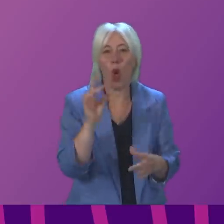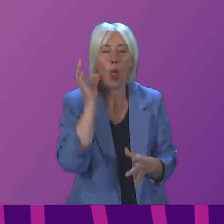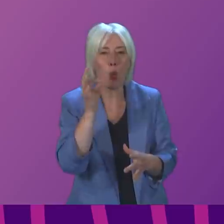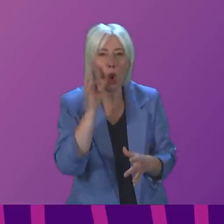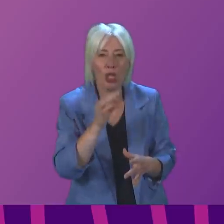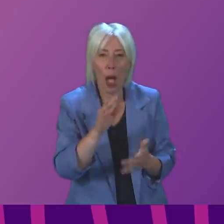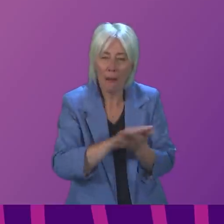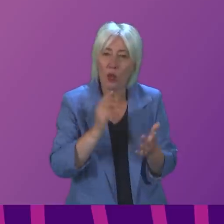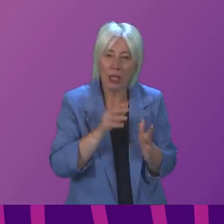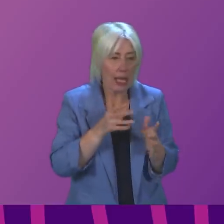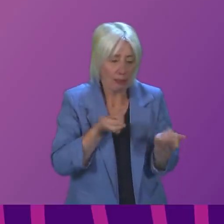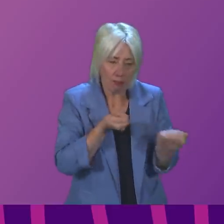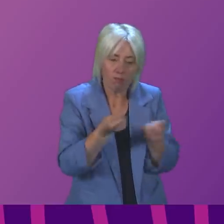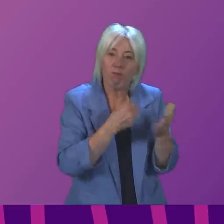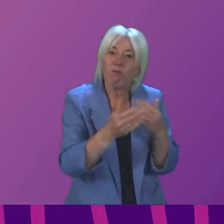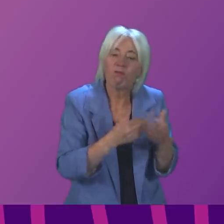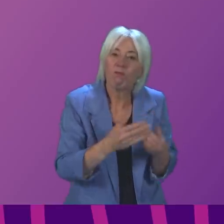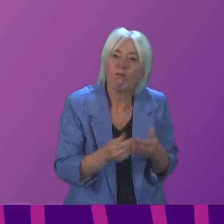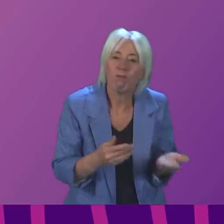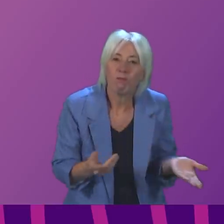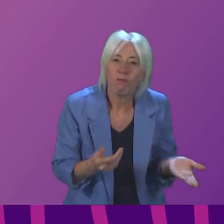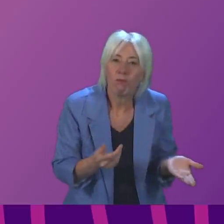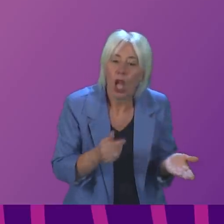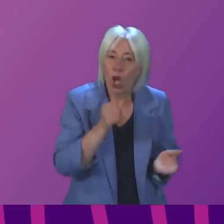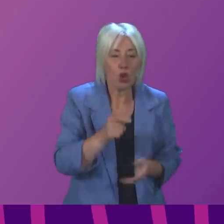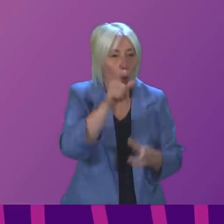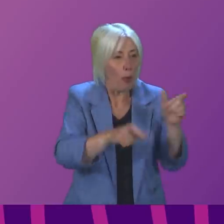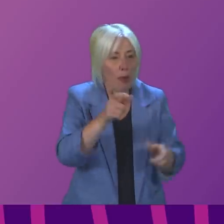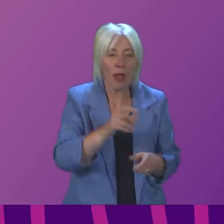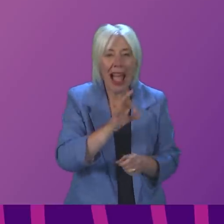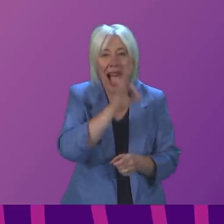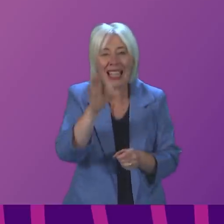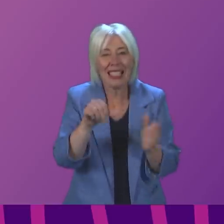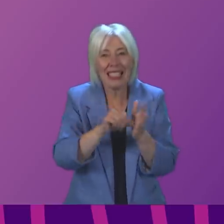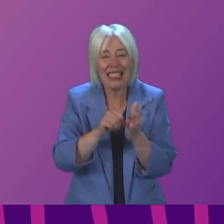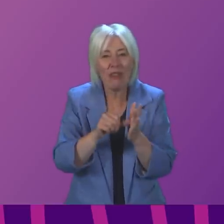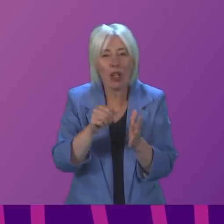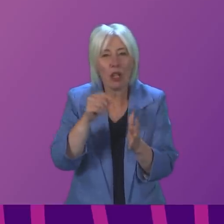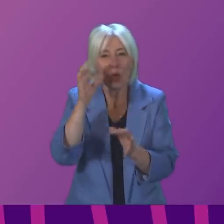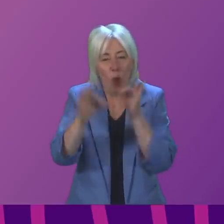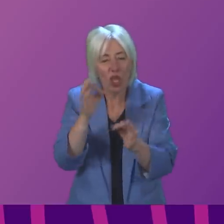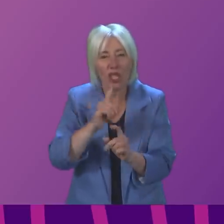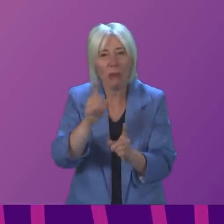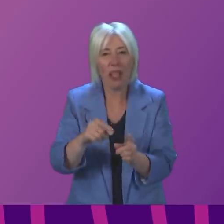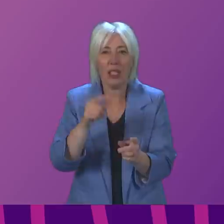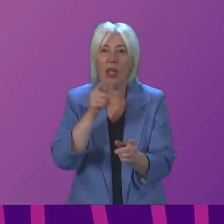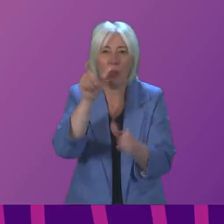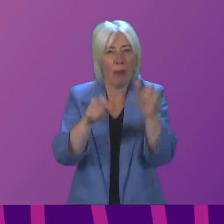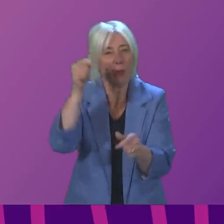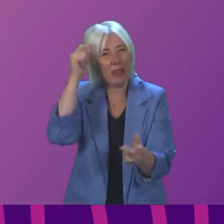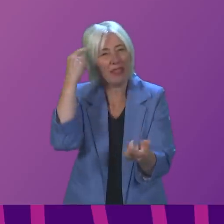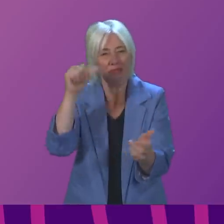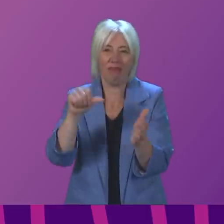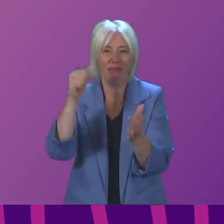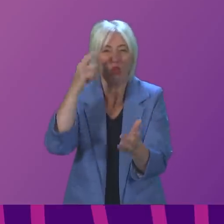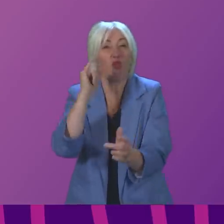The problem here is not those asking the difficult questions, but those making the wrong decisions. Now, the First Minister says that